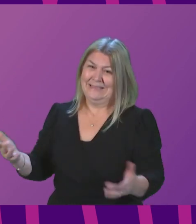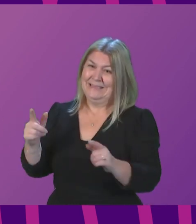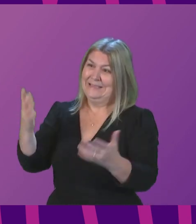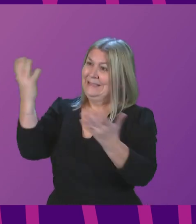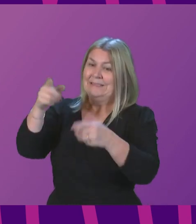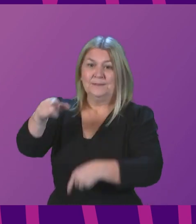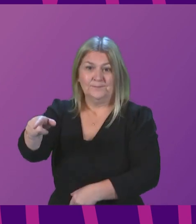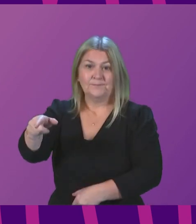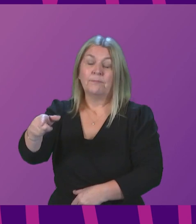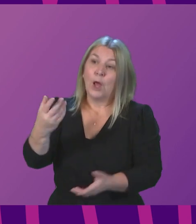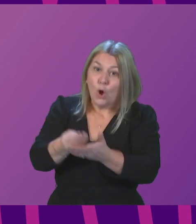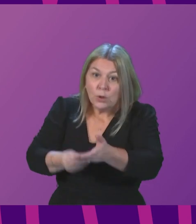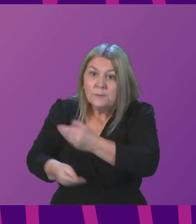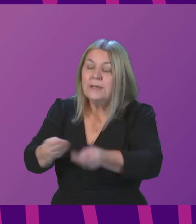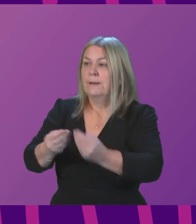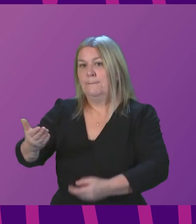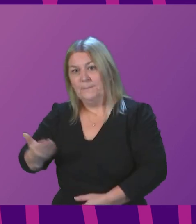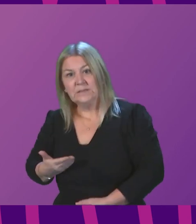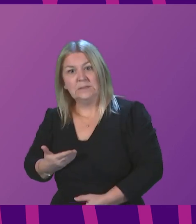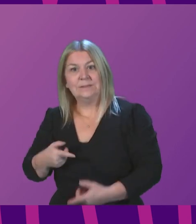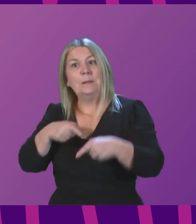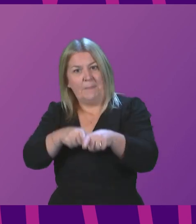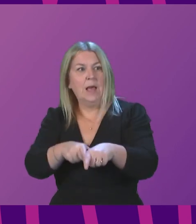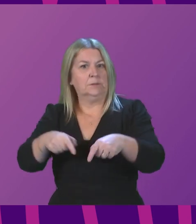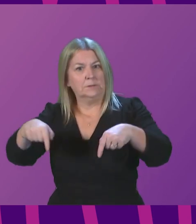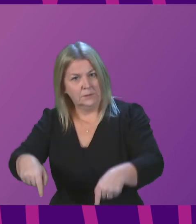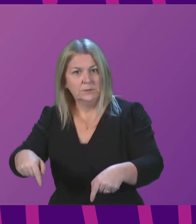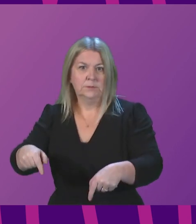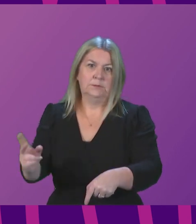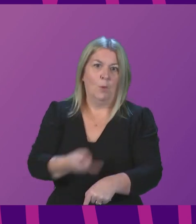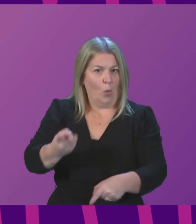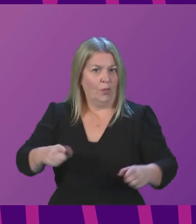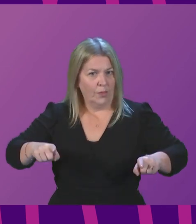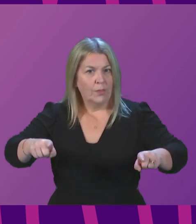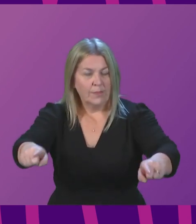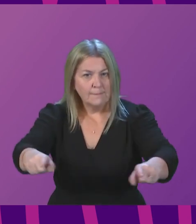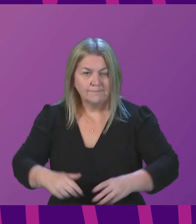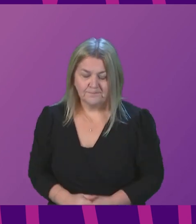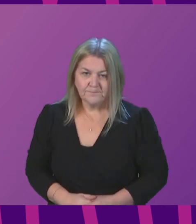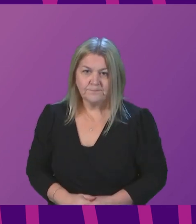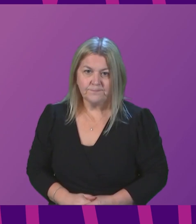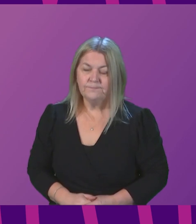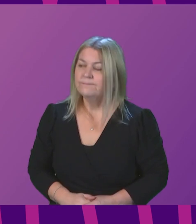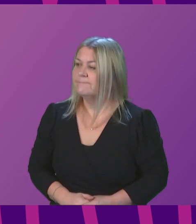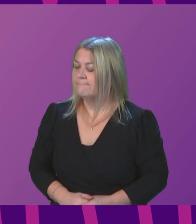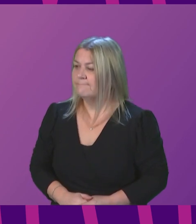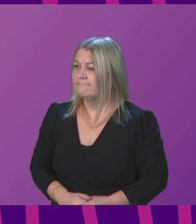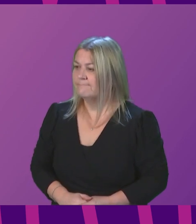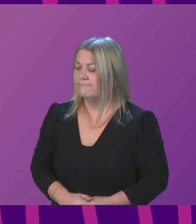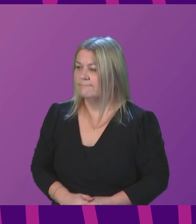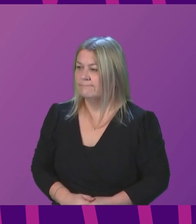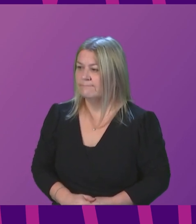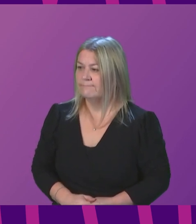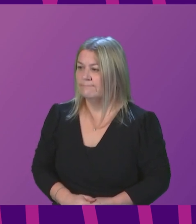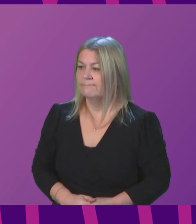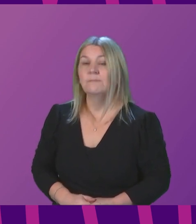businesses depends on us doing that. We currently, and Douglas Ross rightly mentioned this, we became the first part of